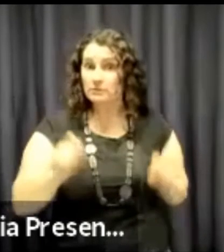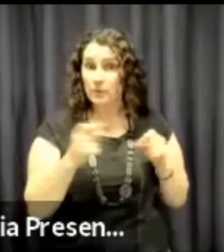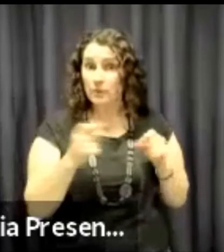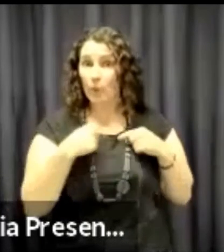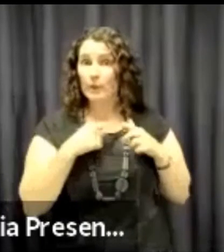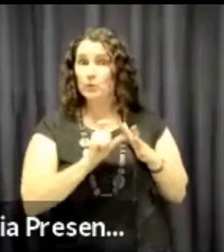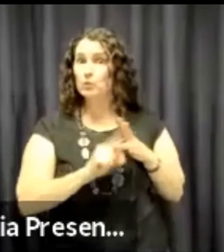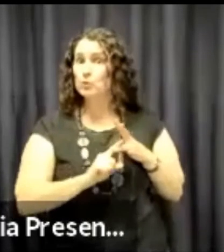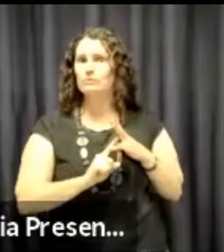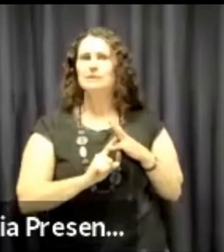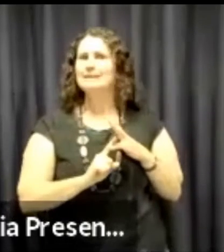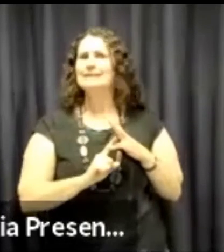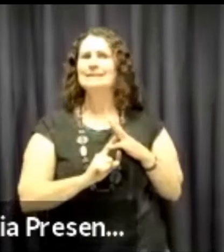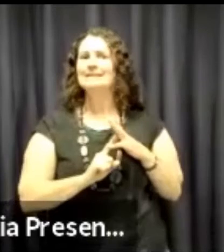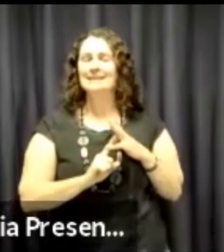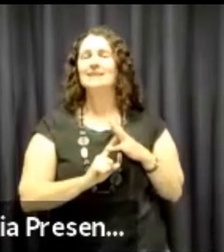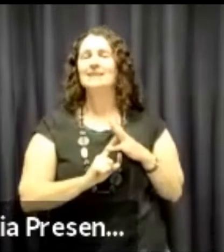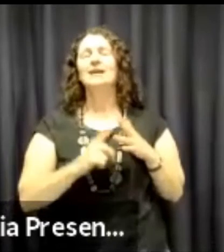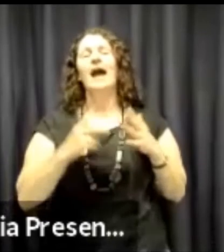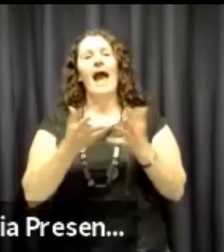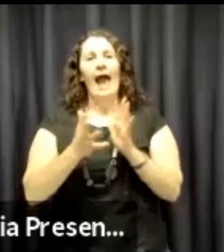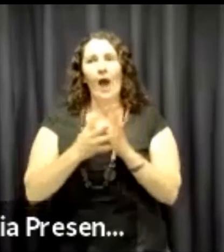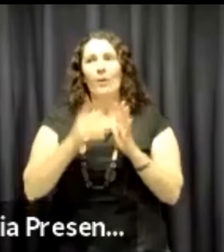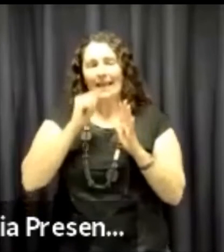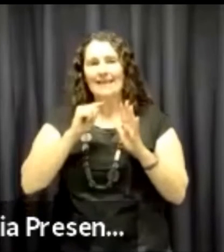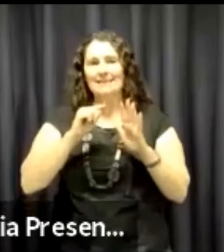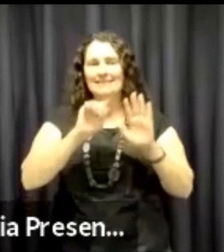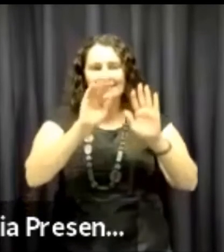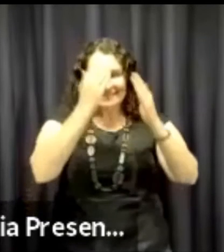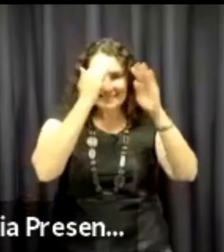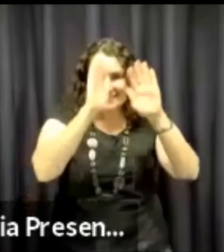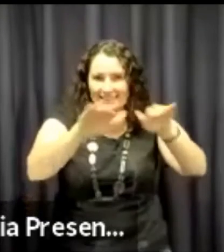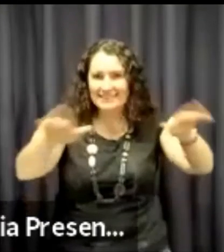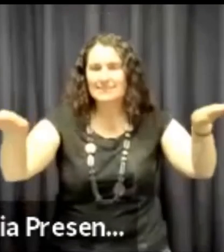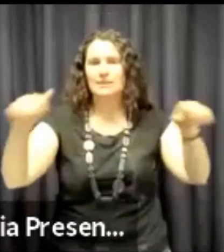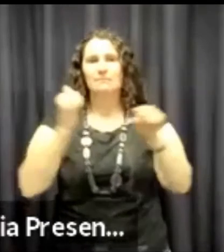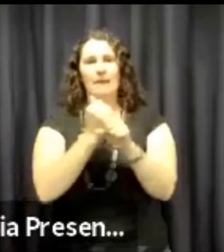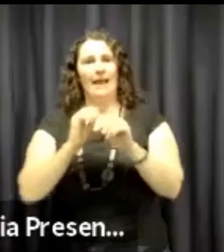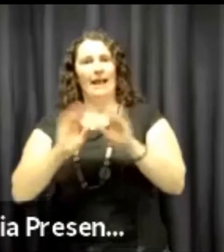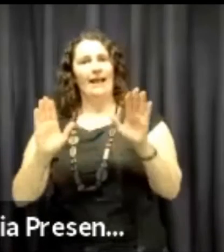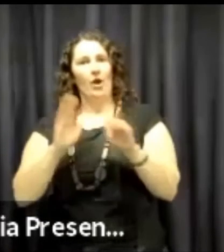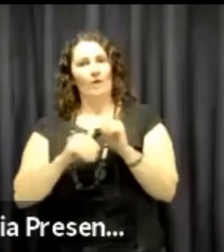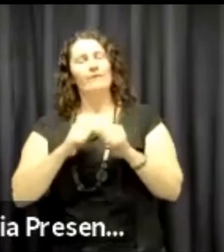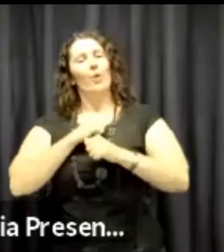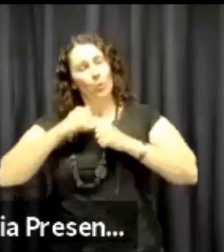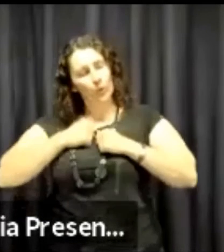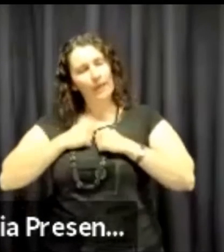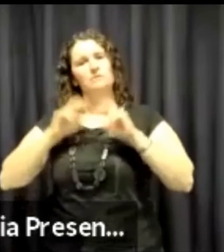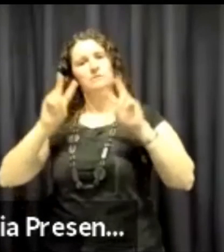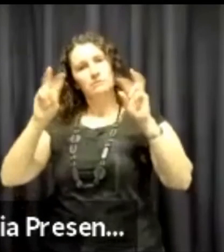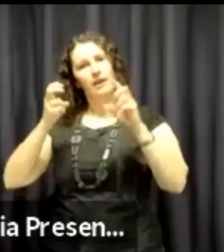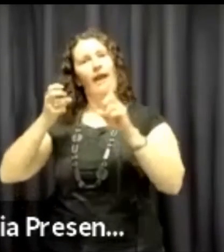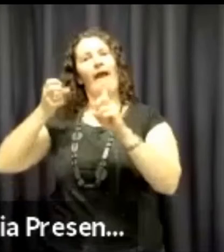people in the community believe that we do these things, which is not the case. So we need to remind people and be clear that